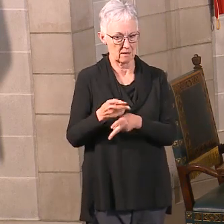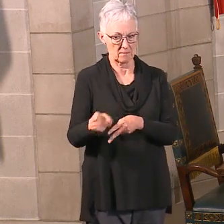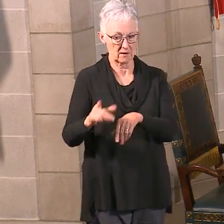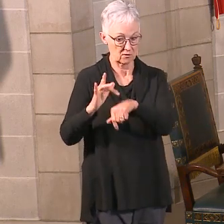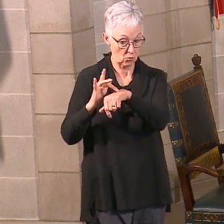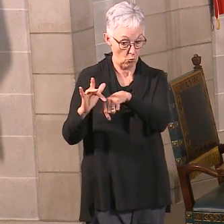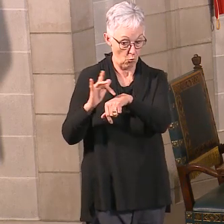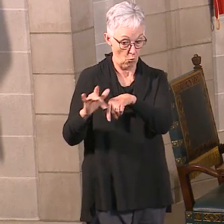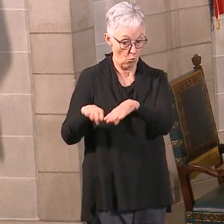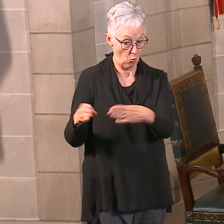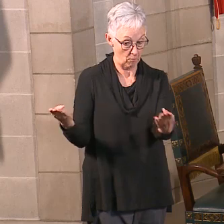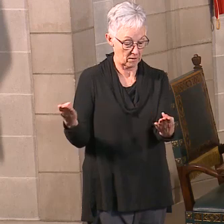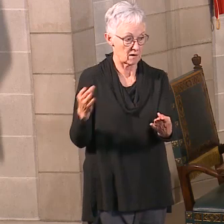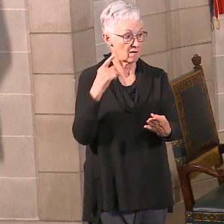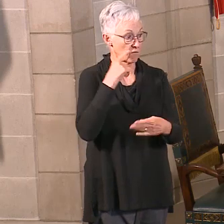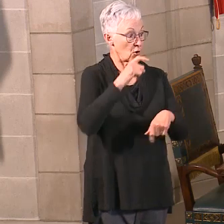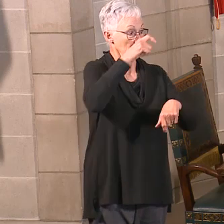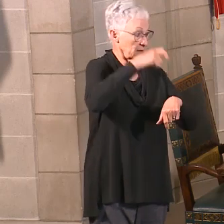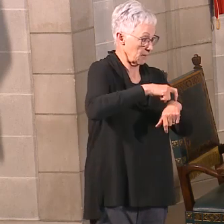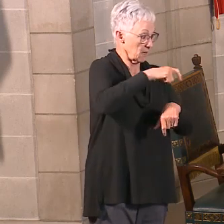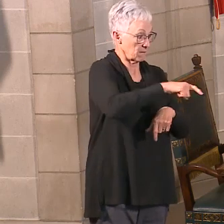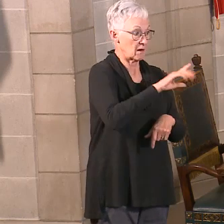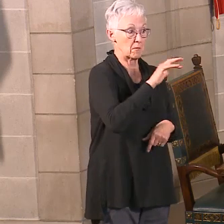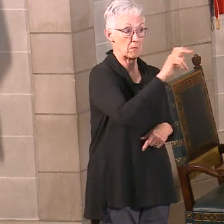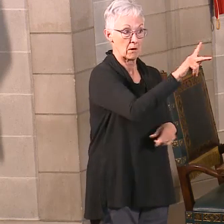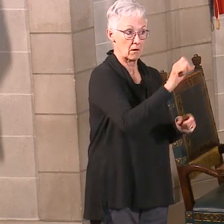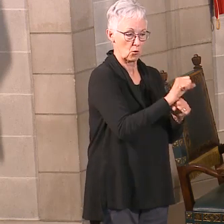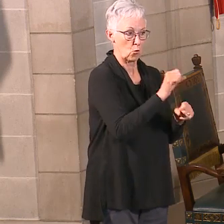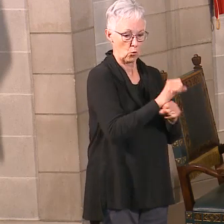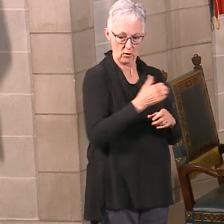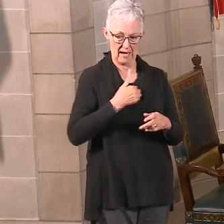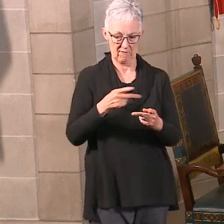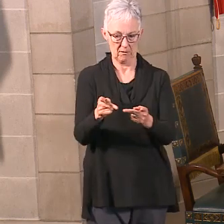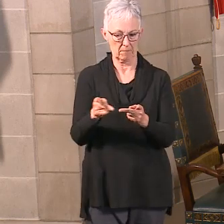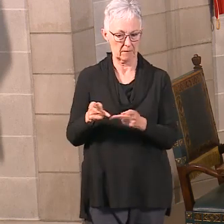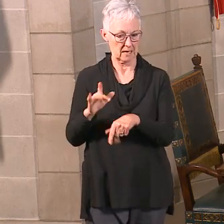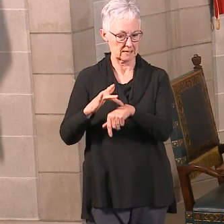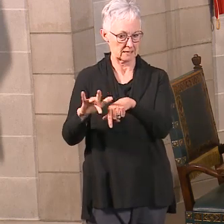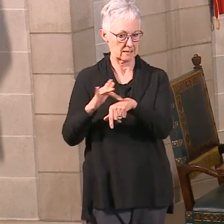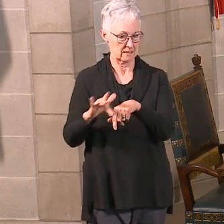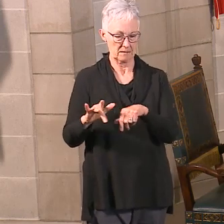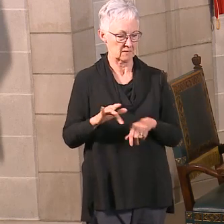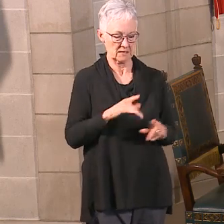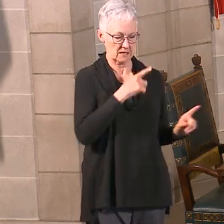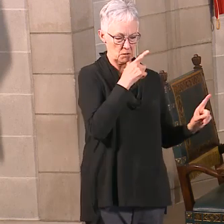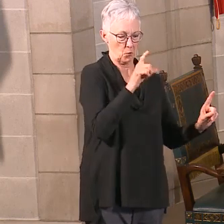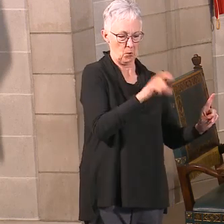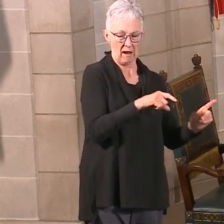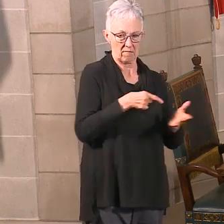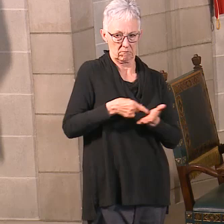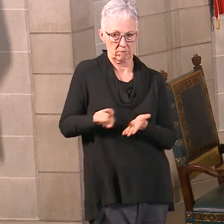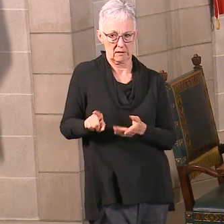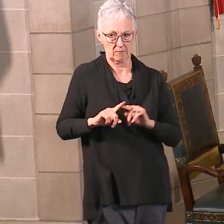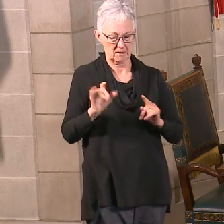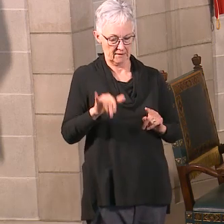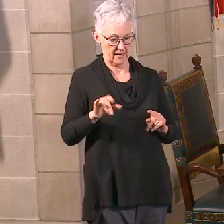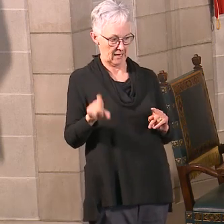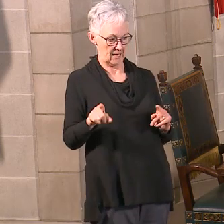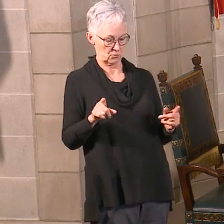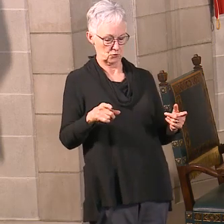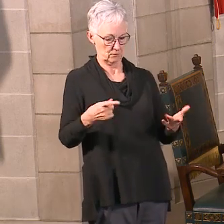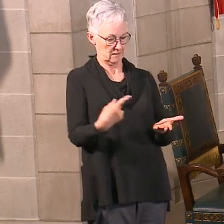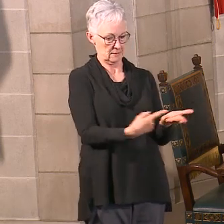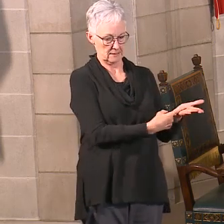really, you know, again, a private transaction and really needs to be negotiated between the person, the family, and the daycare provider.